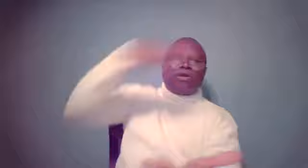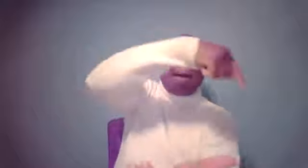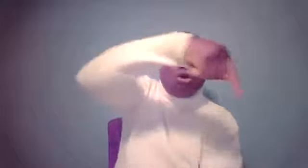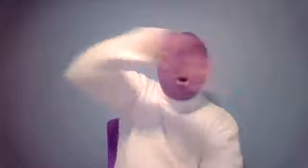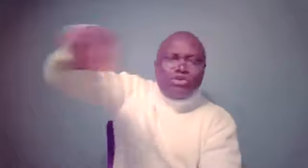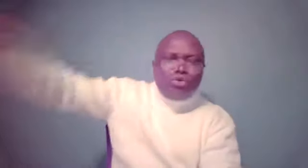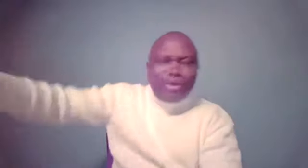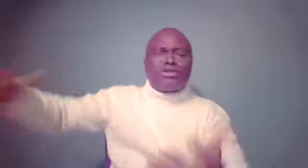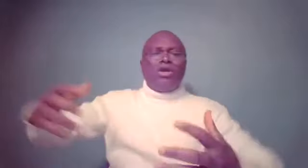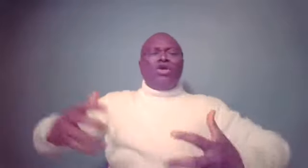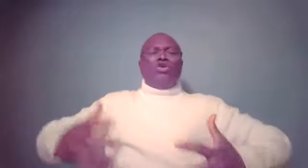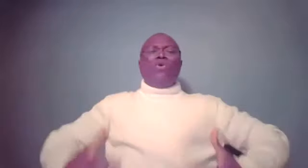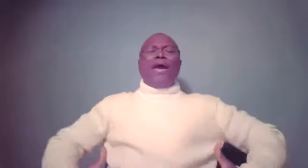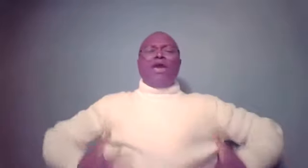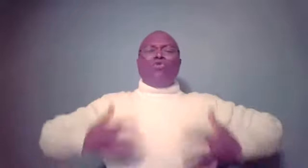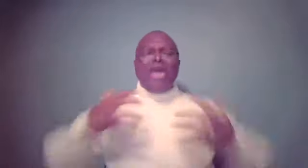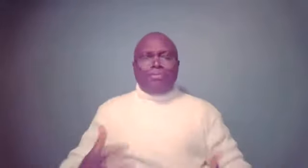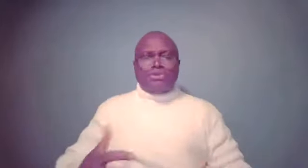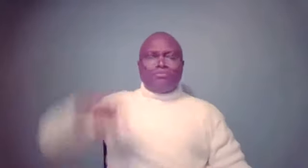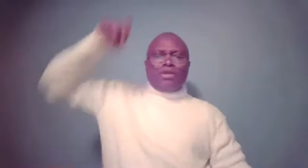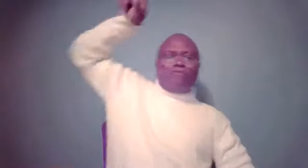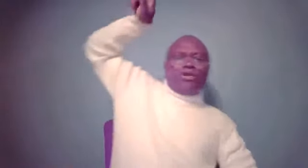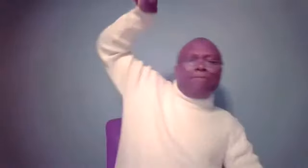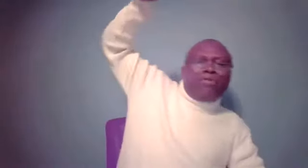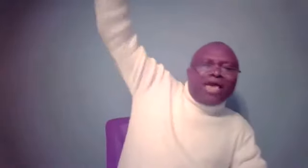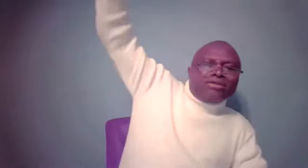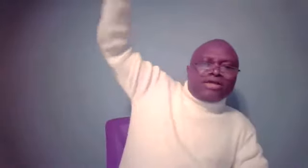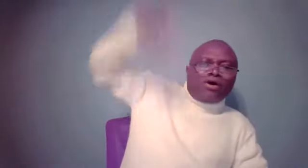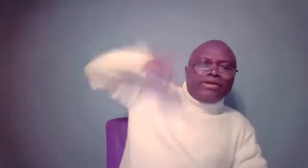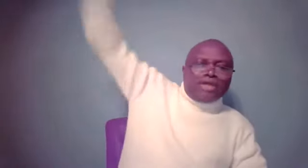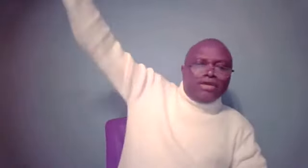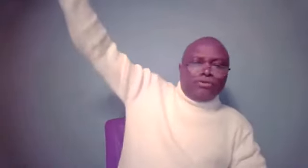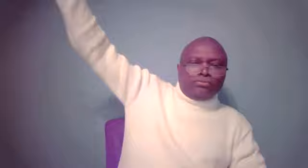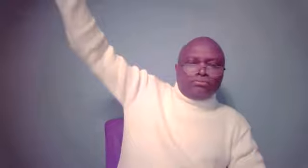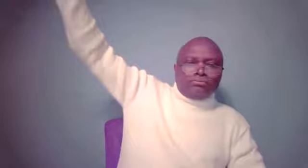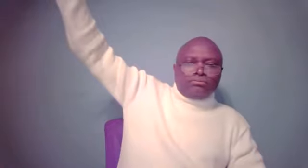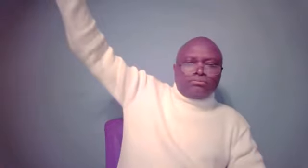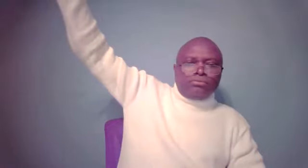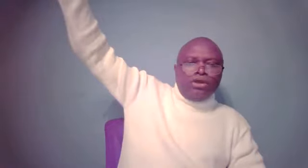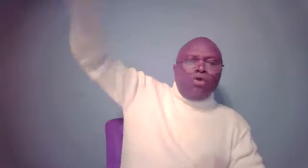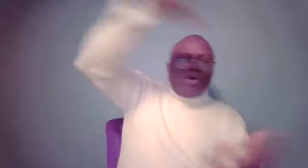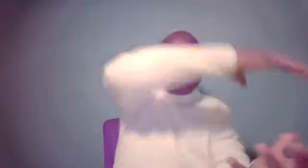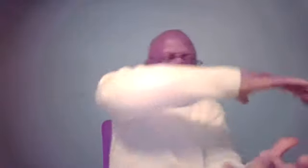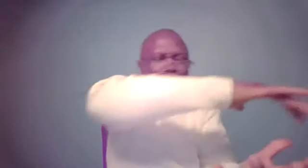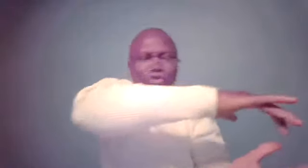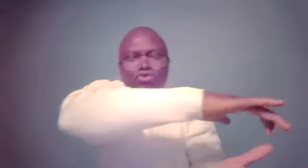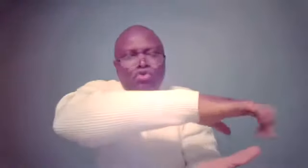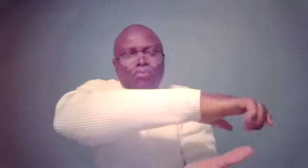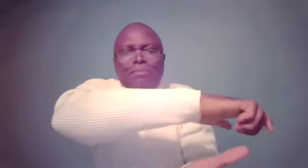So that by going through it, you are equipped for the place that God is taking you. What if true people